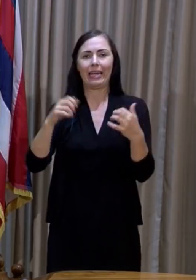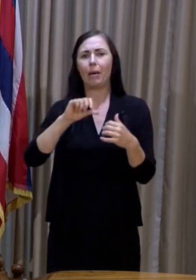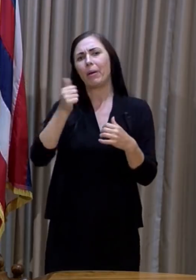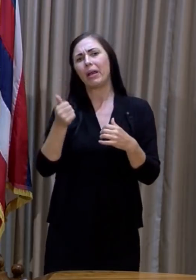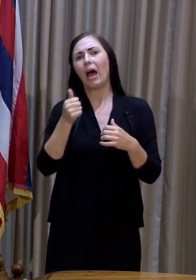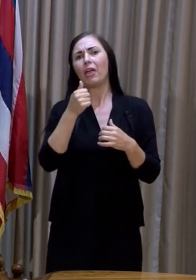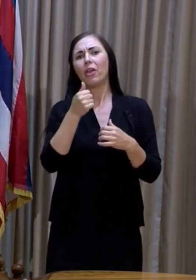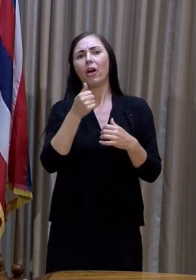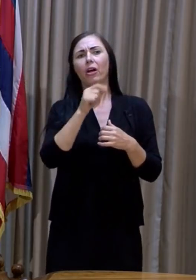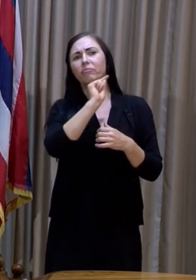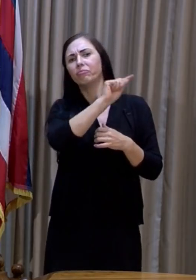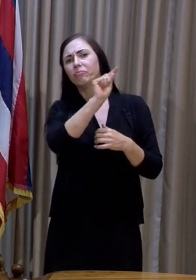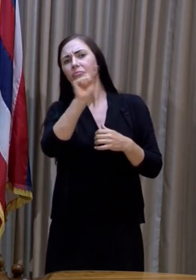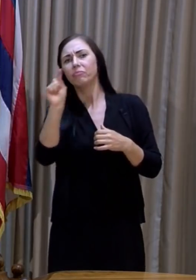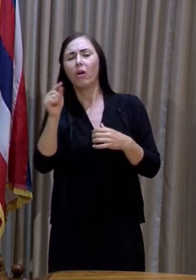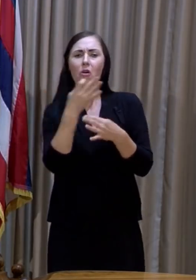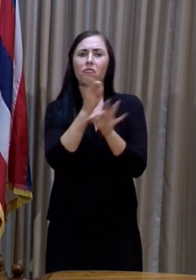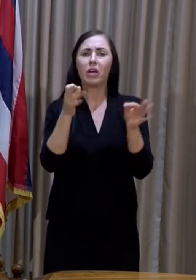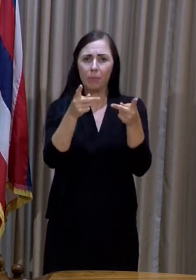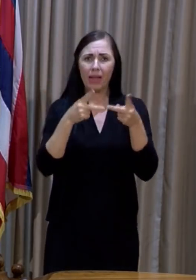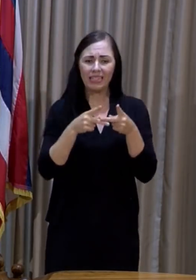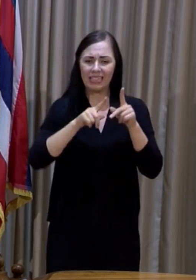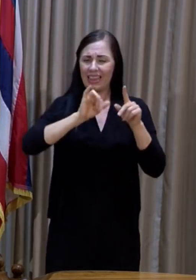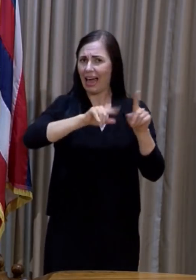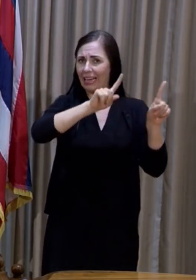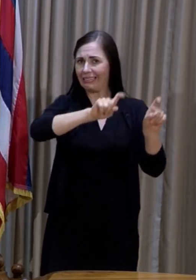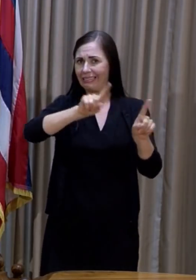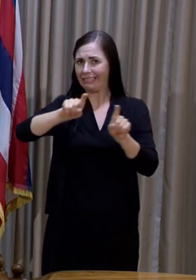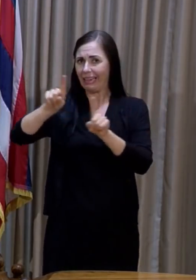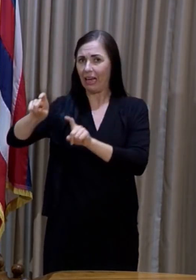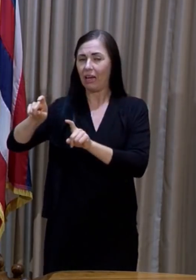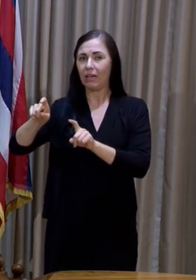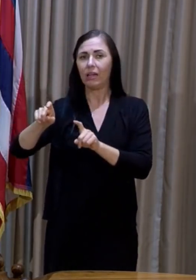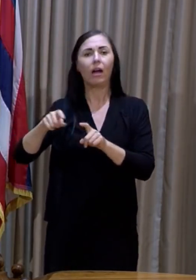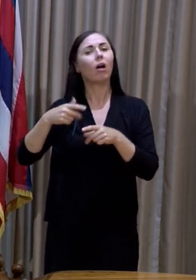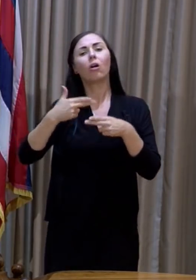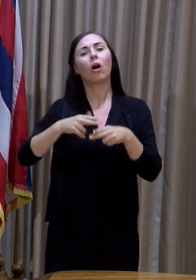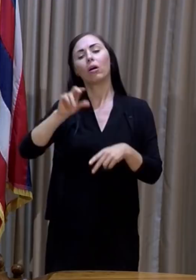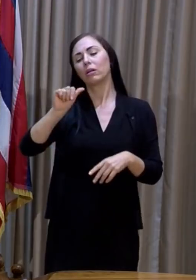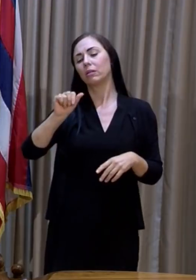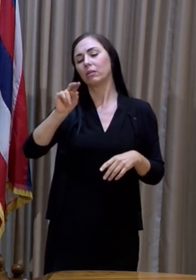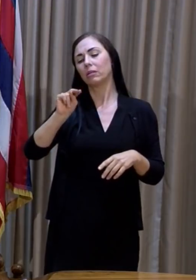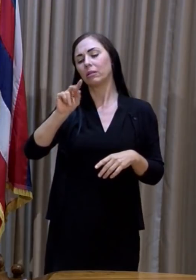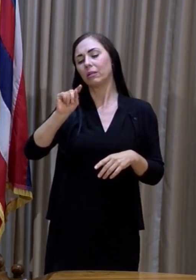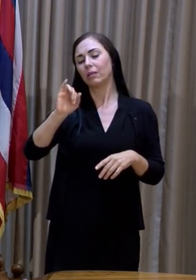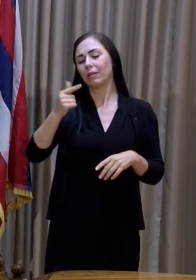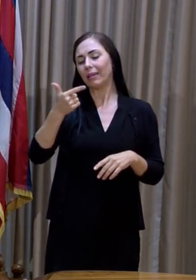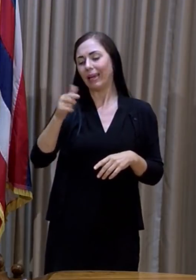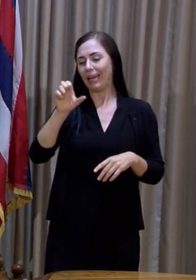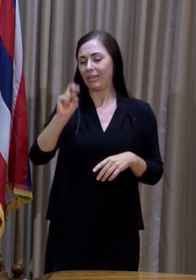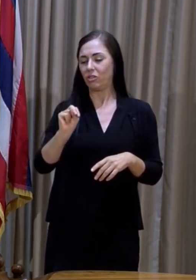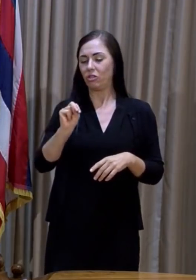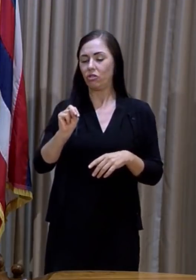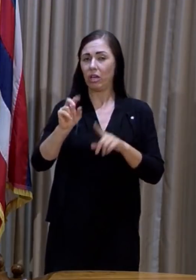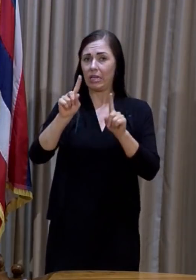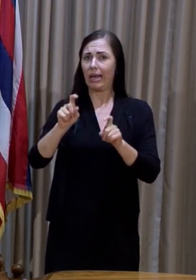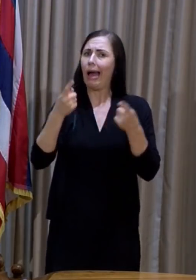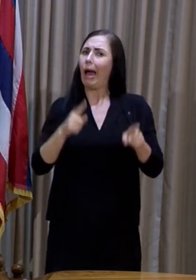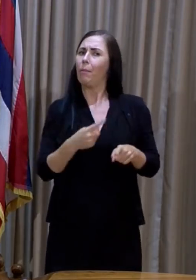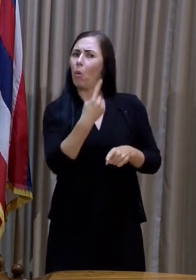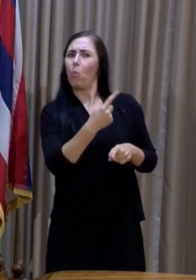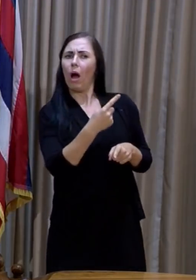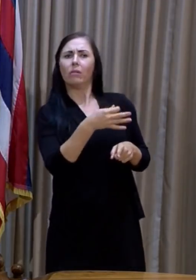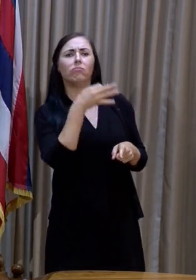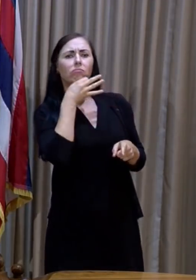other free states, free sites, are often antigen tests. And I had one expert tell me